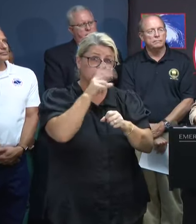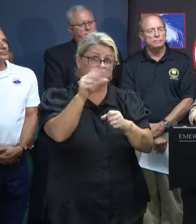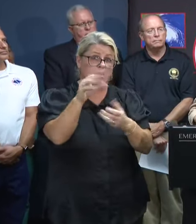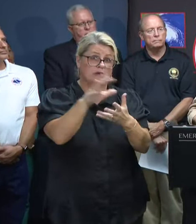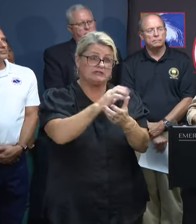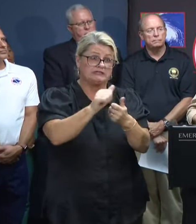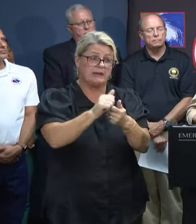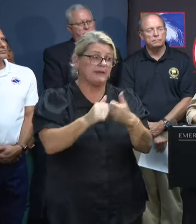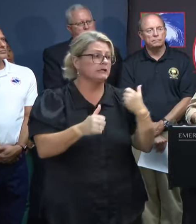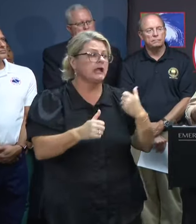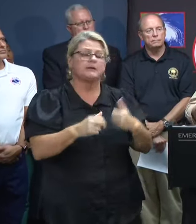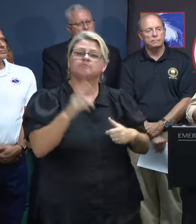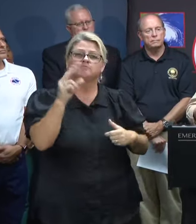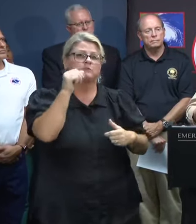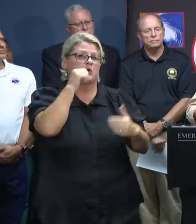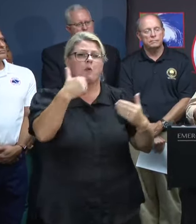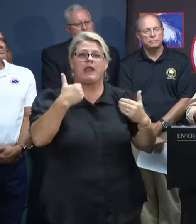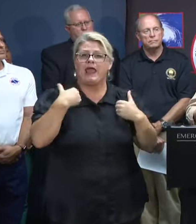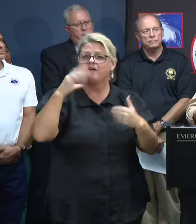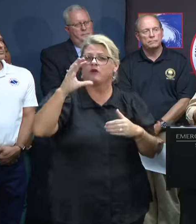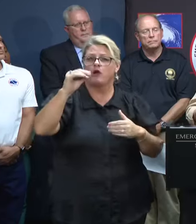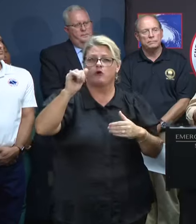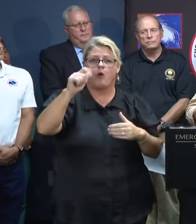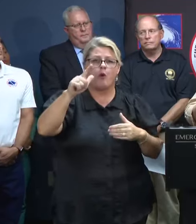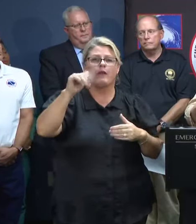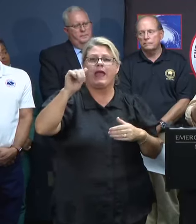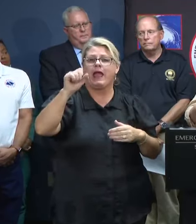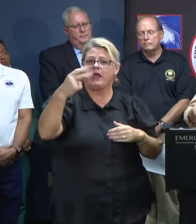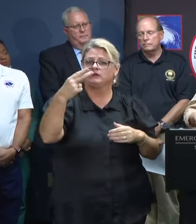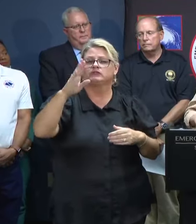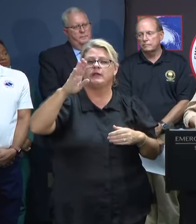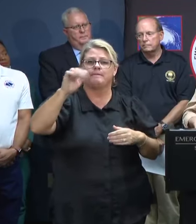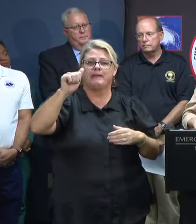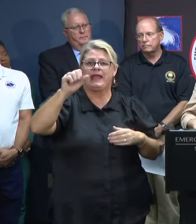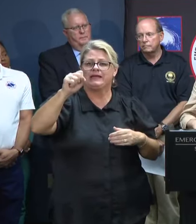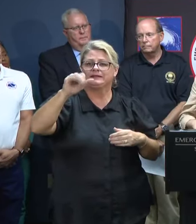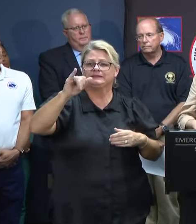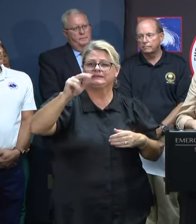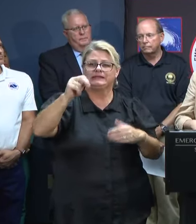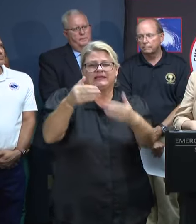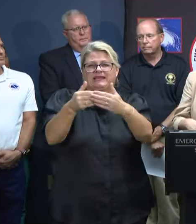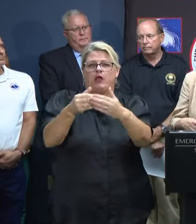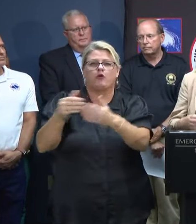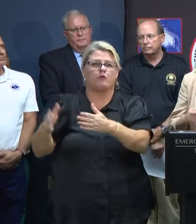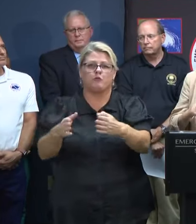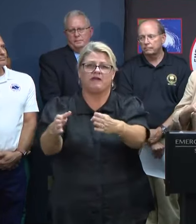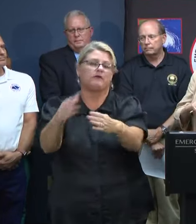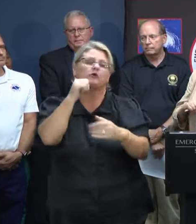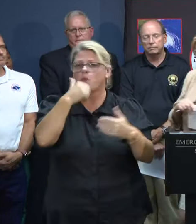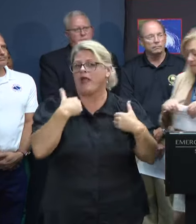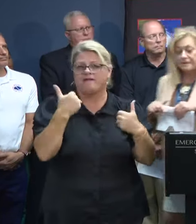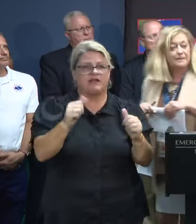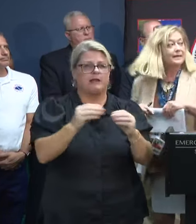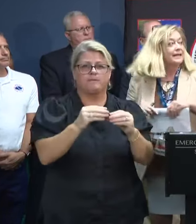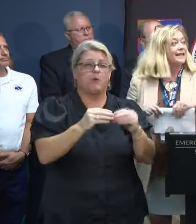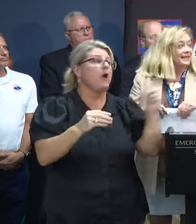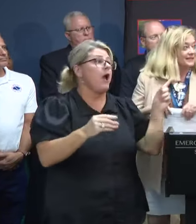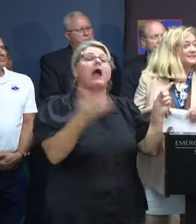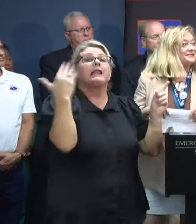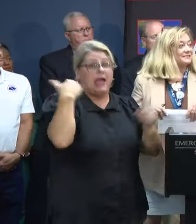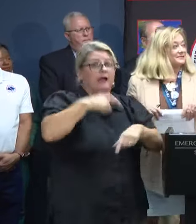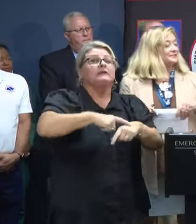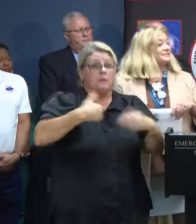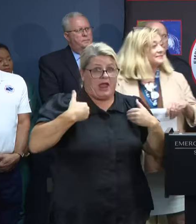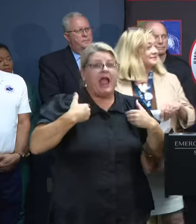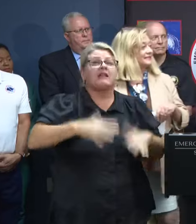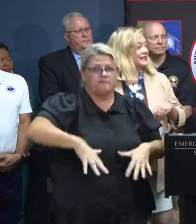We don't have any more coal ash basins in near vicinity of a river, our stream. But we had one last time with that